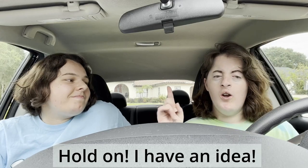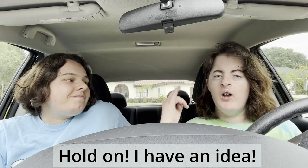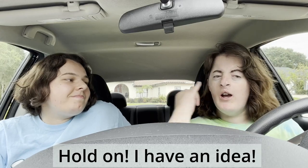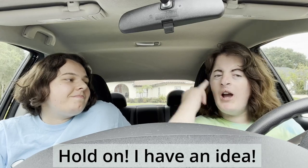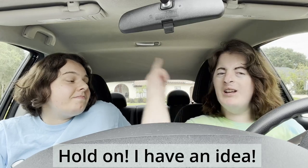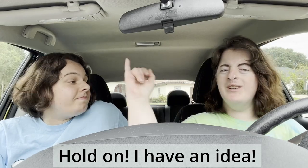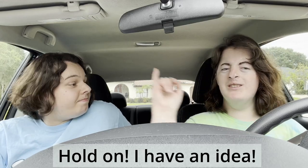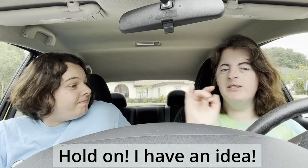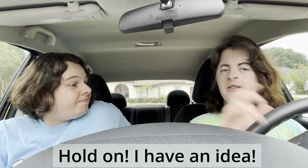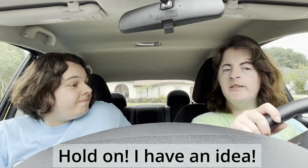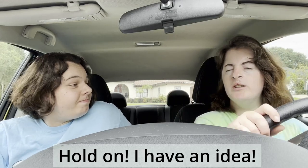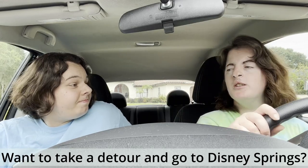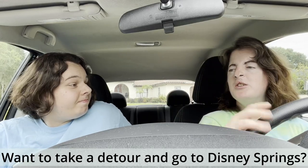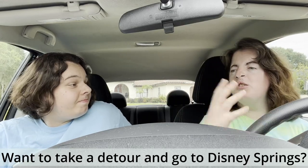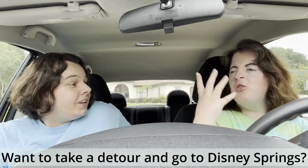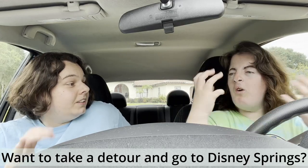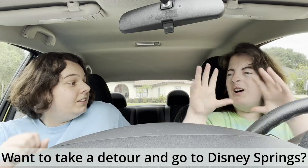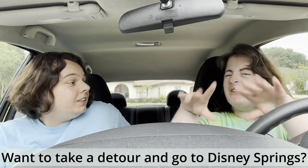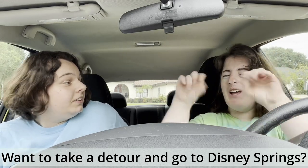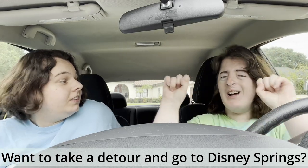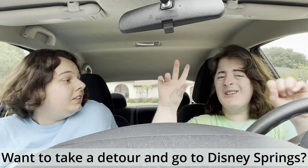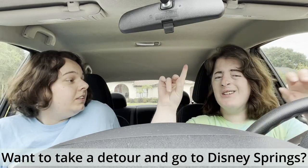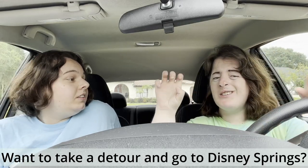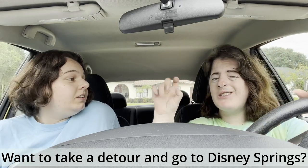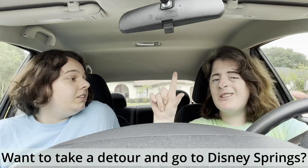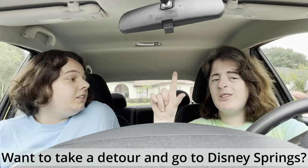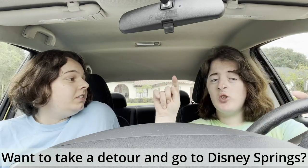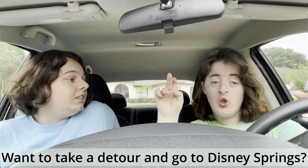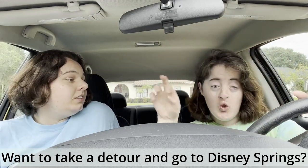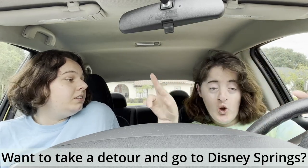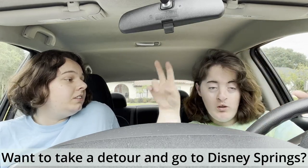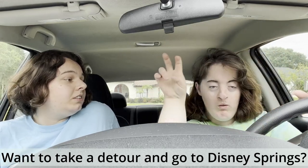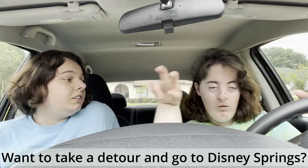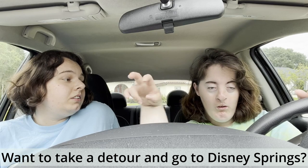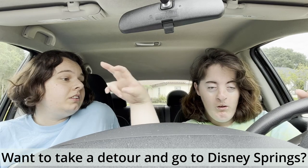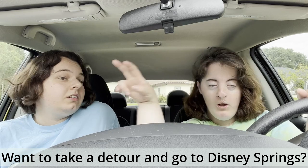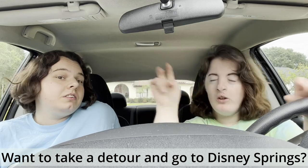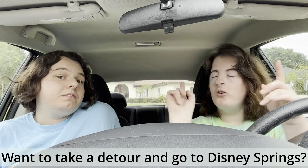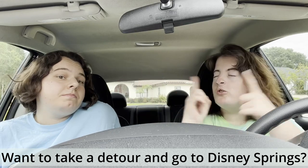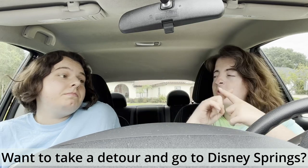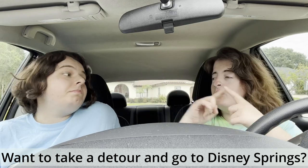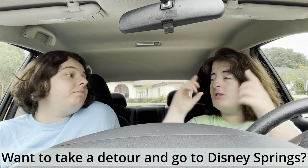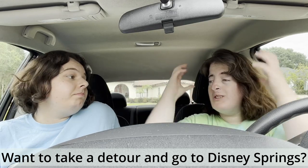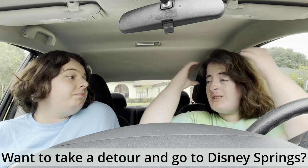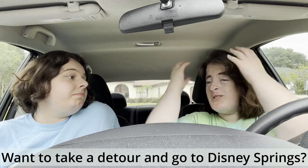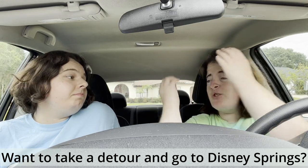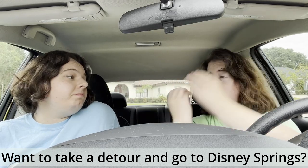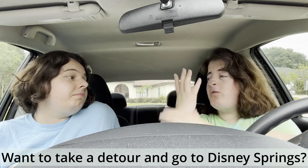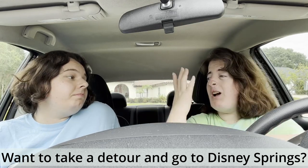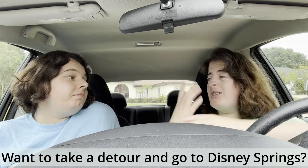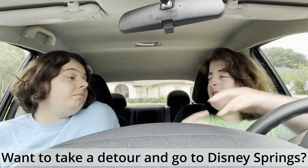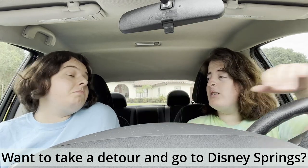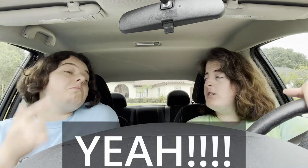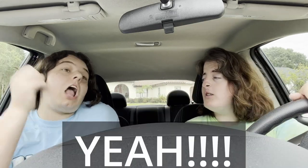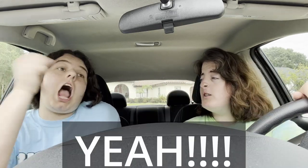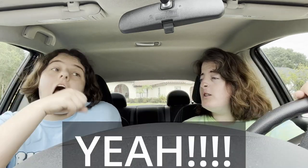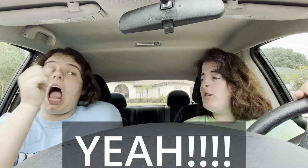I think. Can go back. Three. There. Two. There is the pain. Yeah.